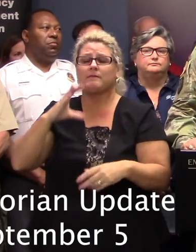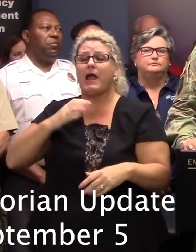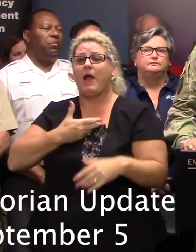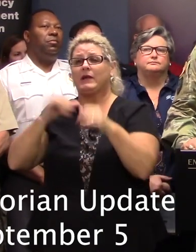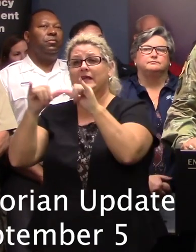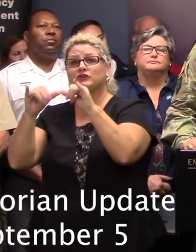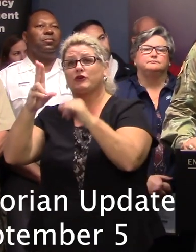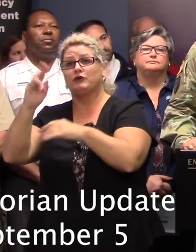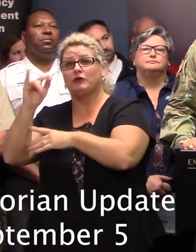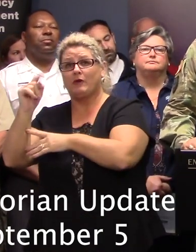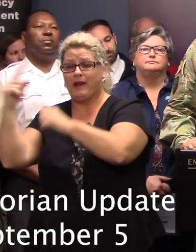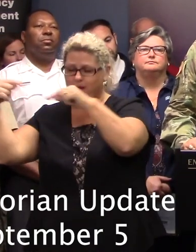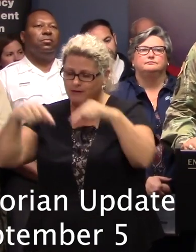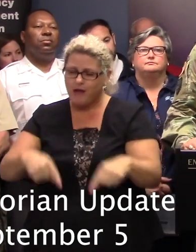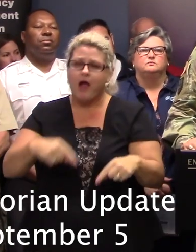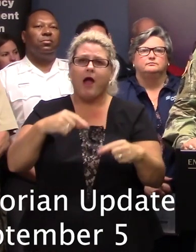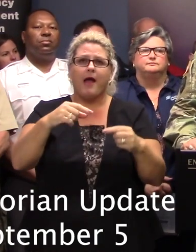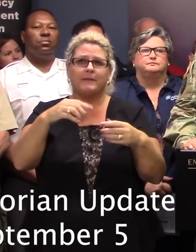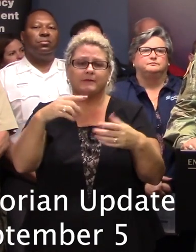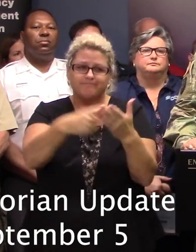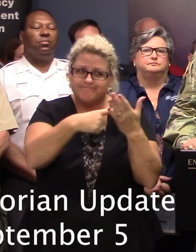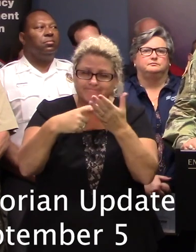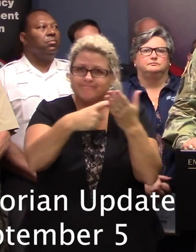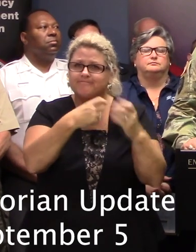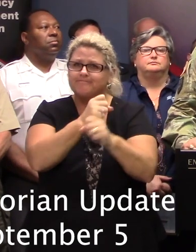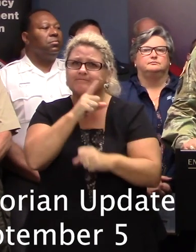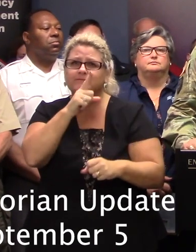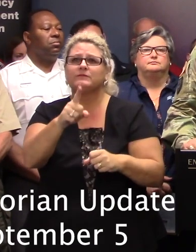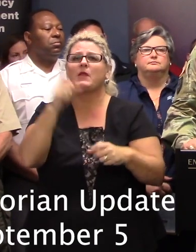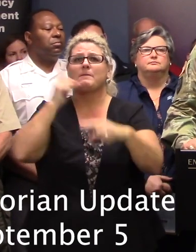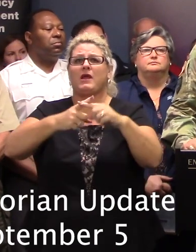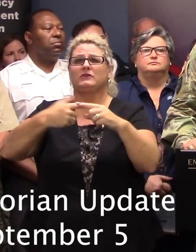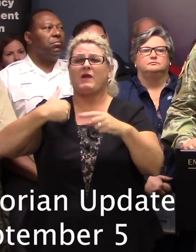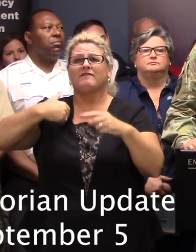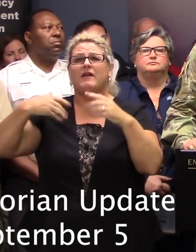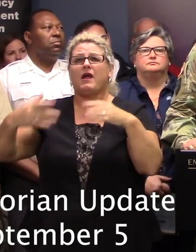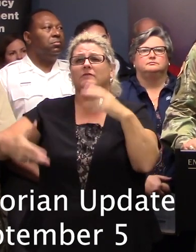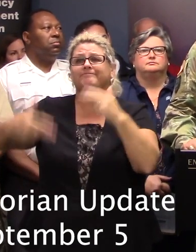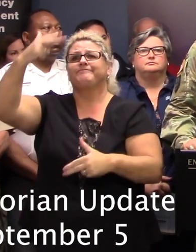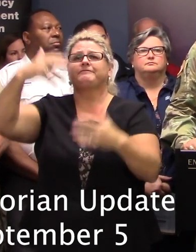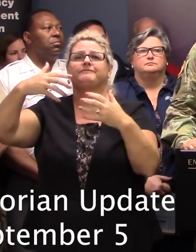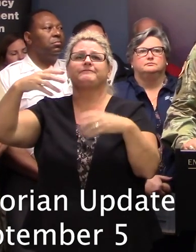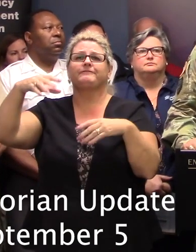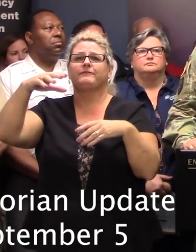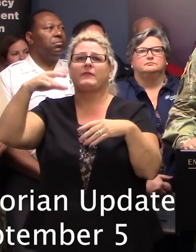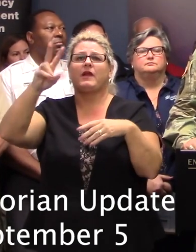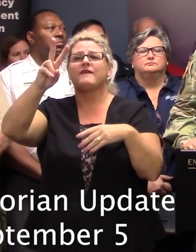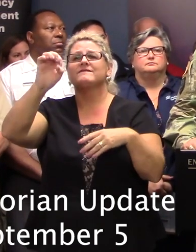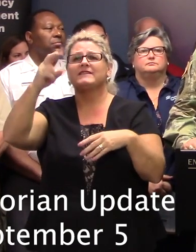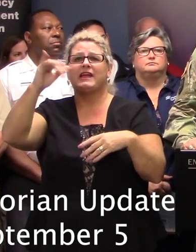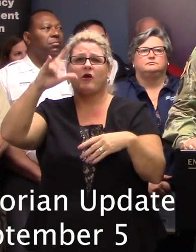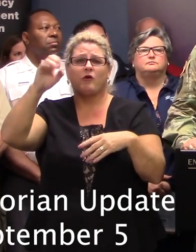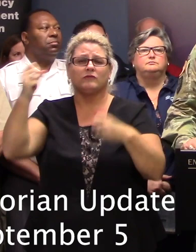units that are in place to help in that mission, and we have over 100 high-water vehicles at a position throughout the coastal counties.